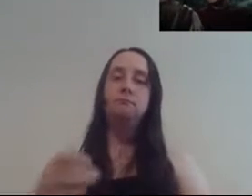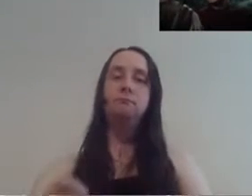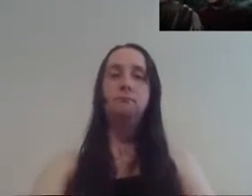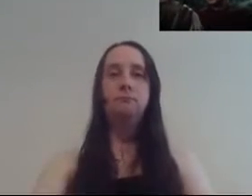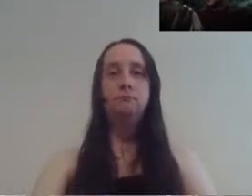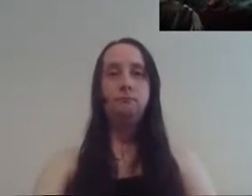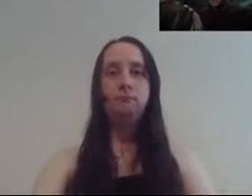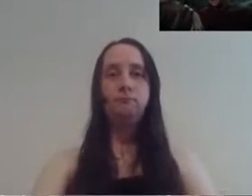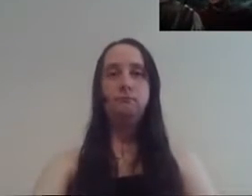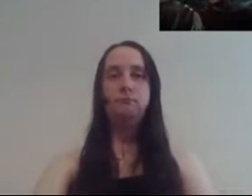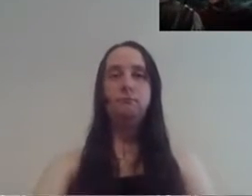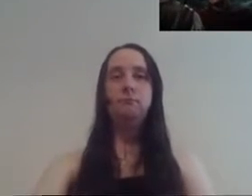I don't know how